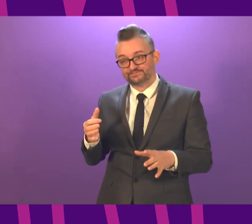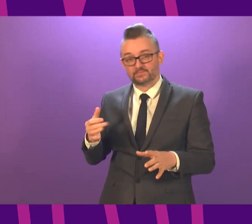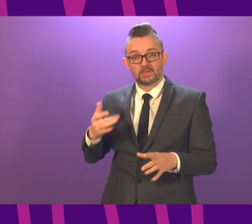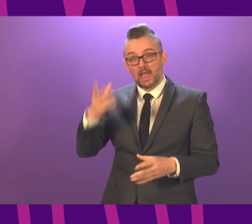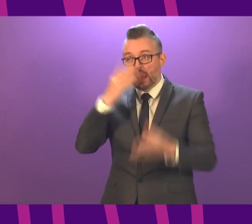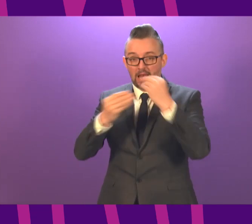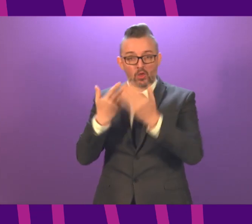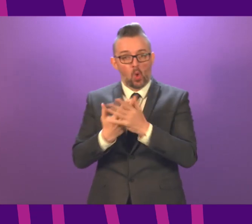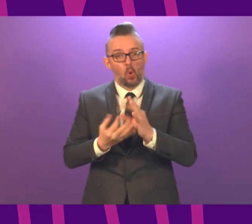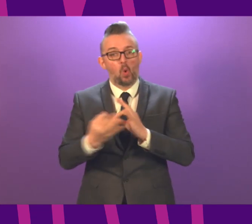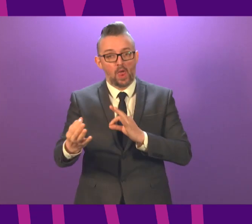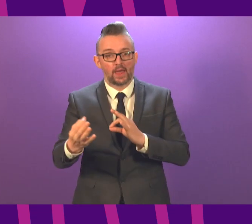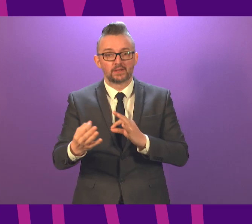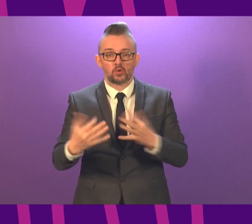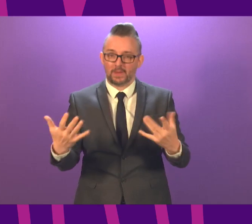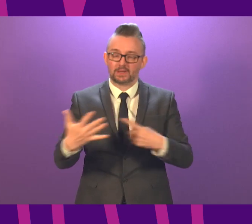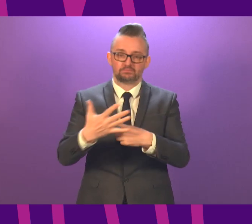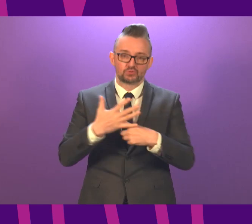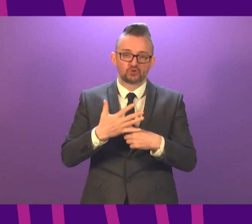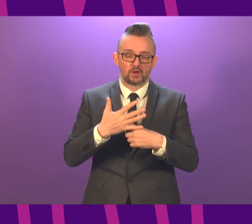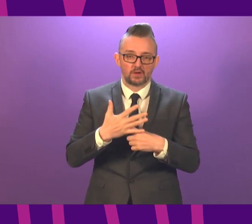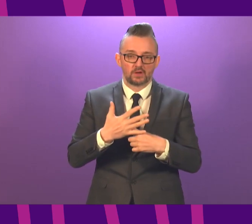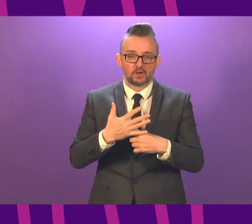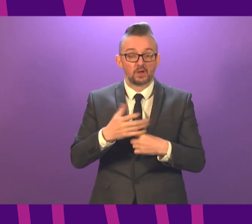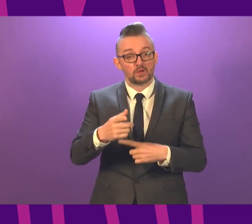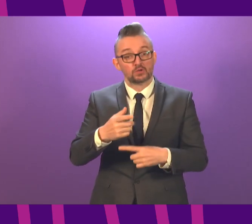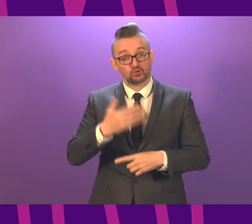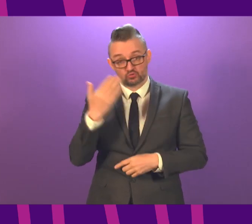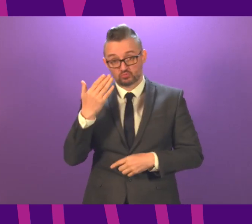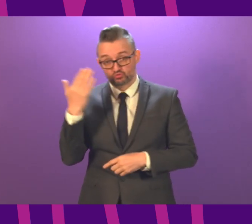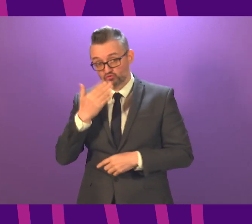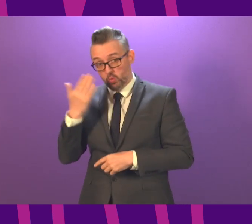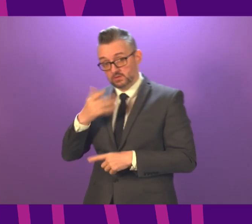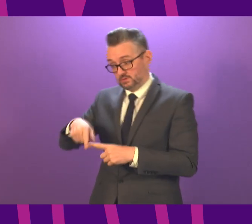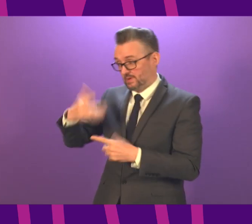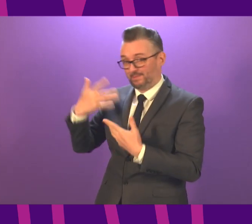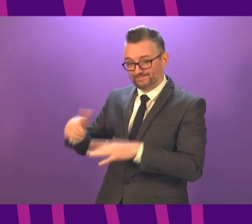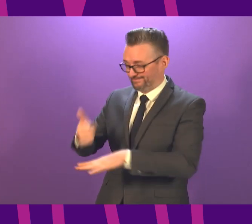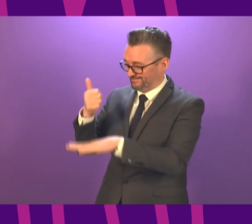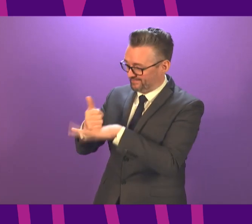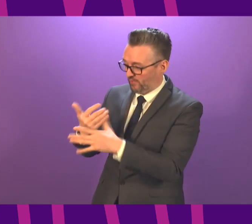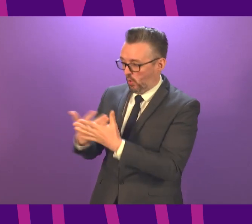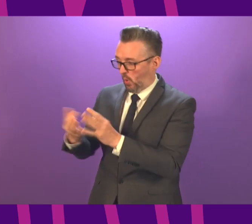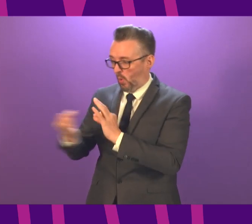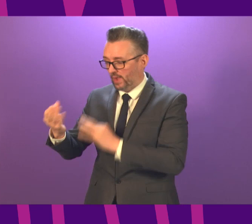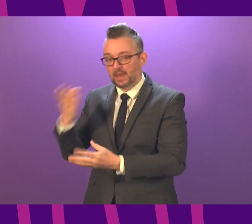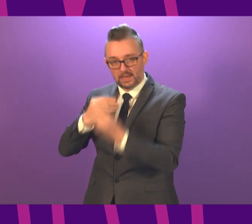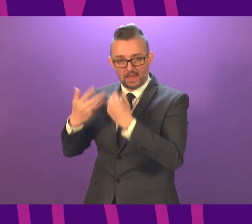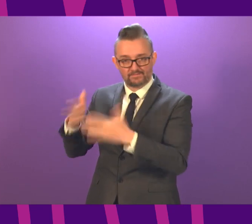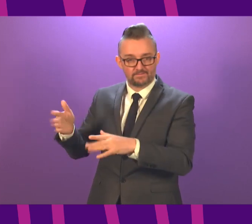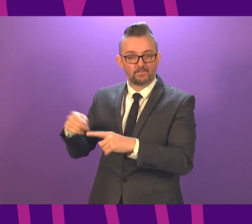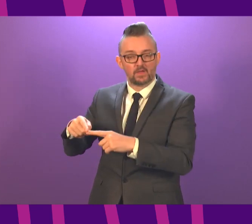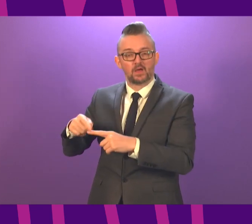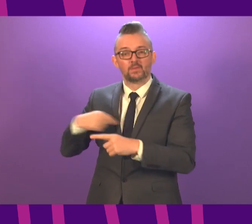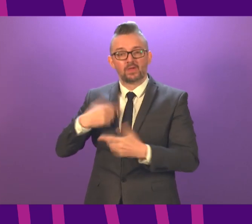everybody in our school communities. Schools, of course, already have contingency plans for remote learning in place, and I know have